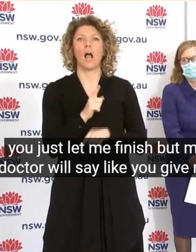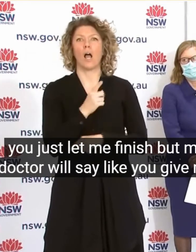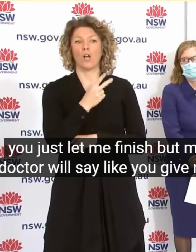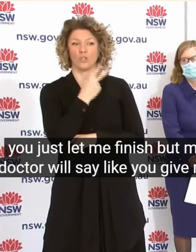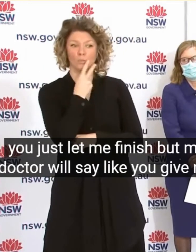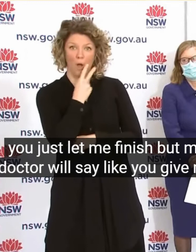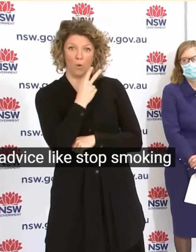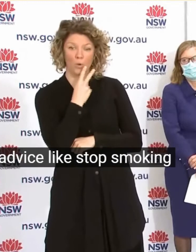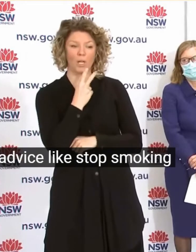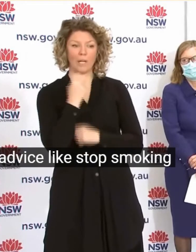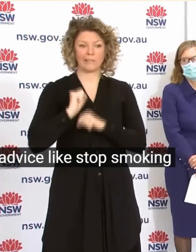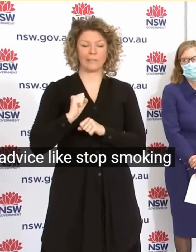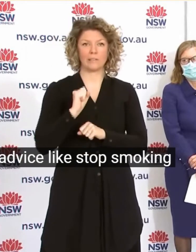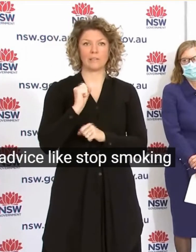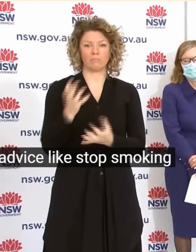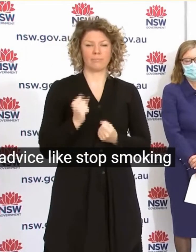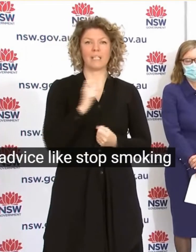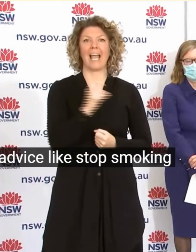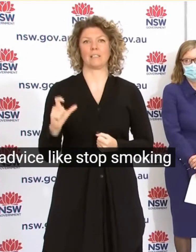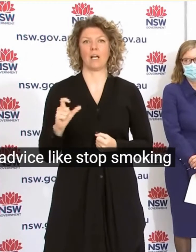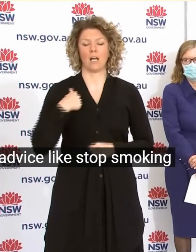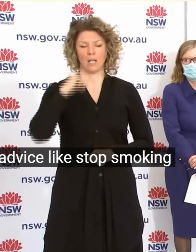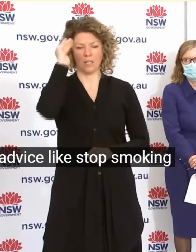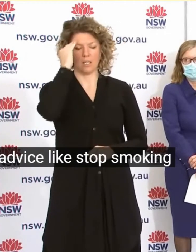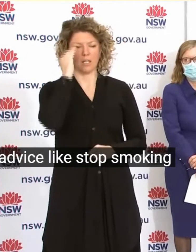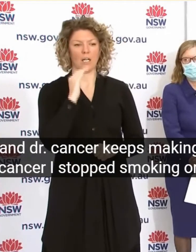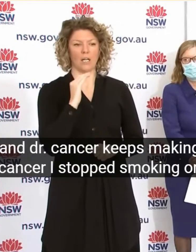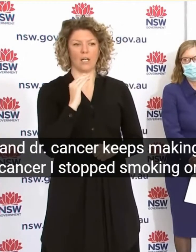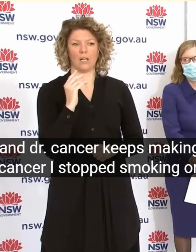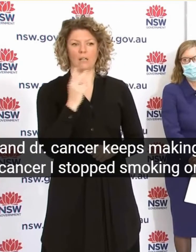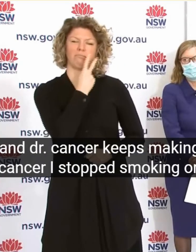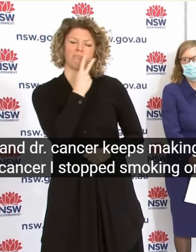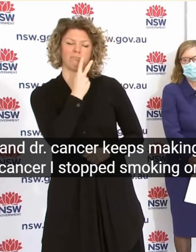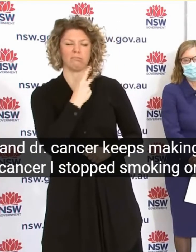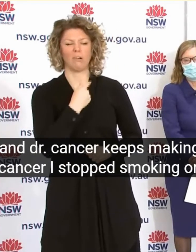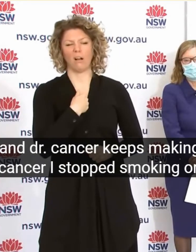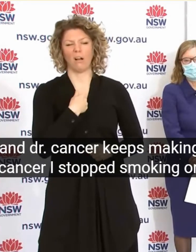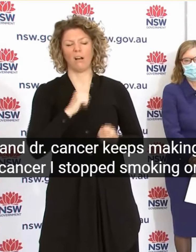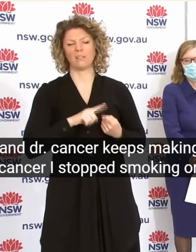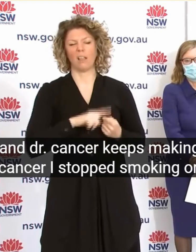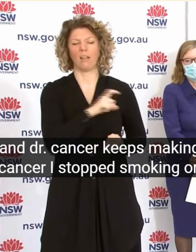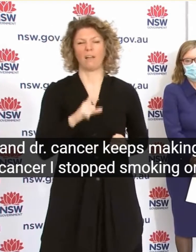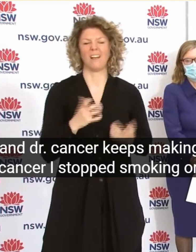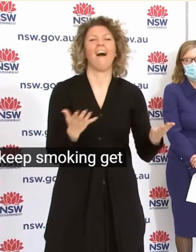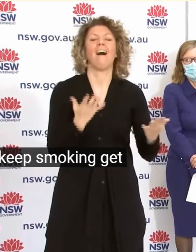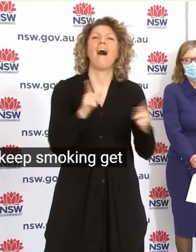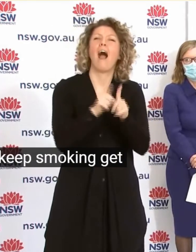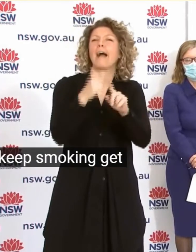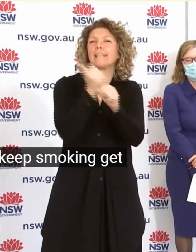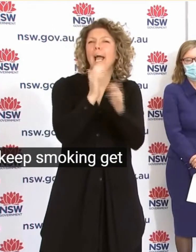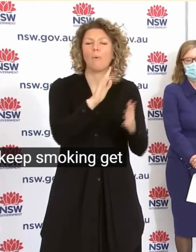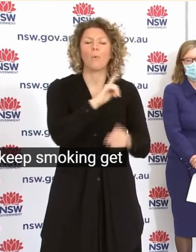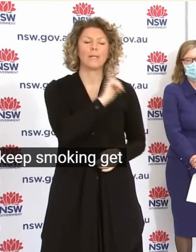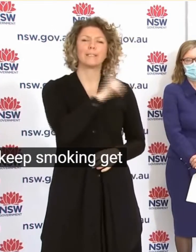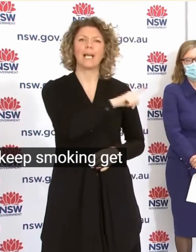Get Cancer I Stop Smoking I Keep Smoking Get Cancer But I Say I Acted On Health Advice So Aren't You Been A bit Slick When You Say You Always Acted On